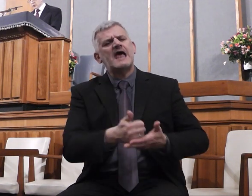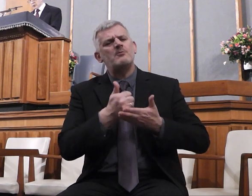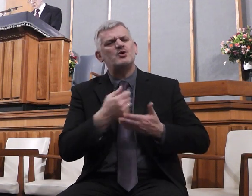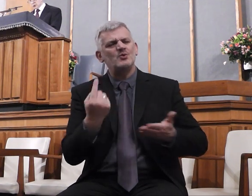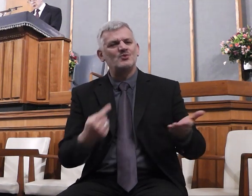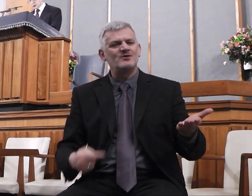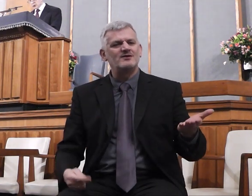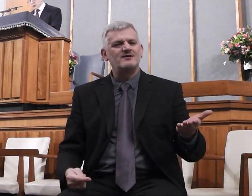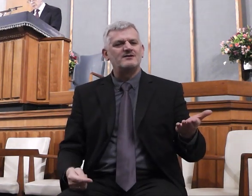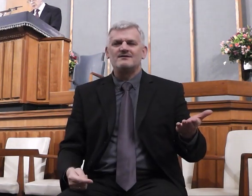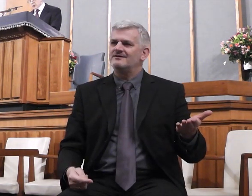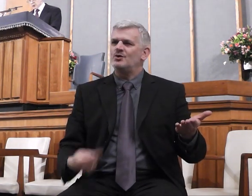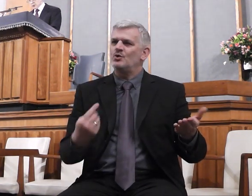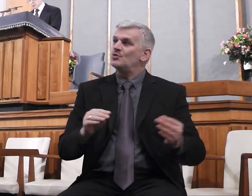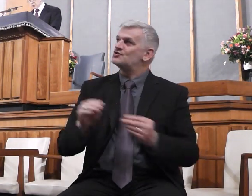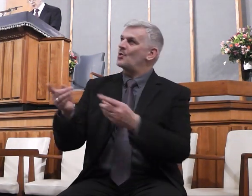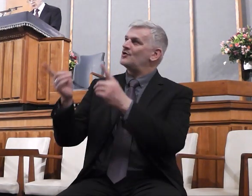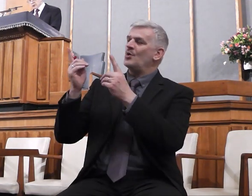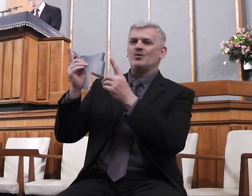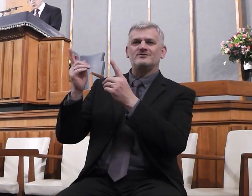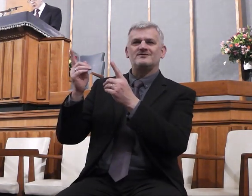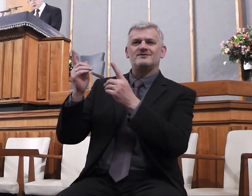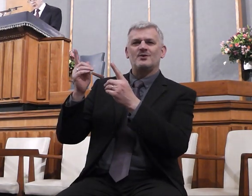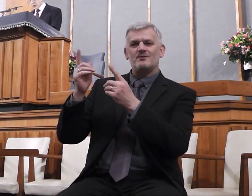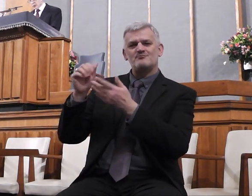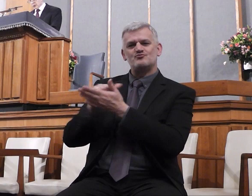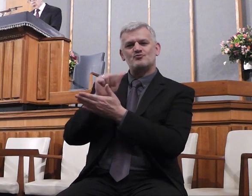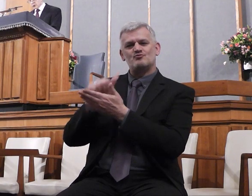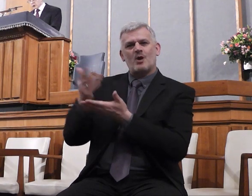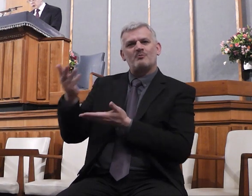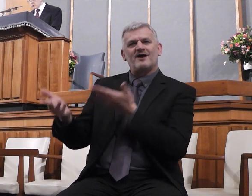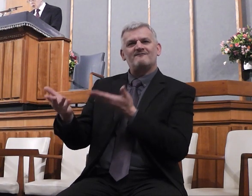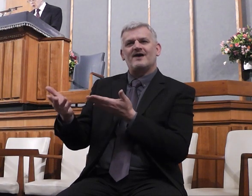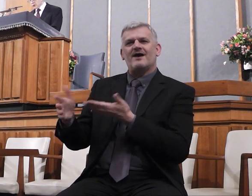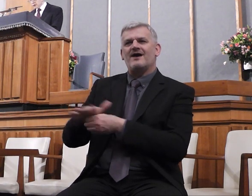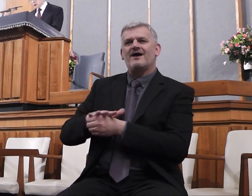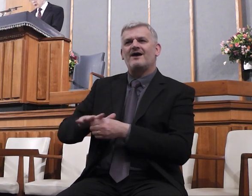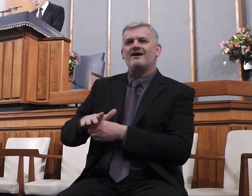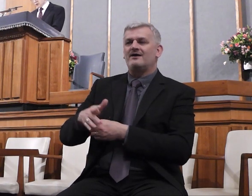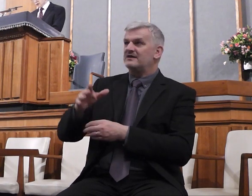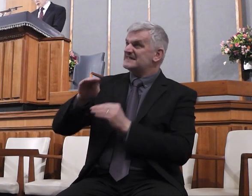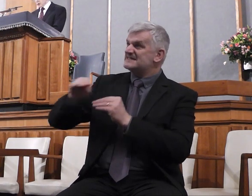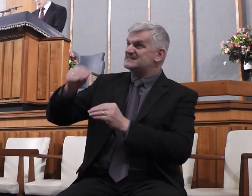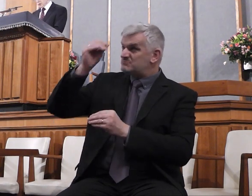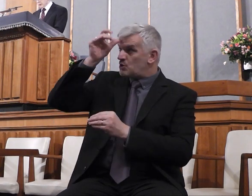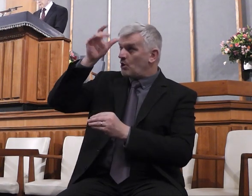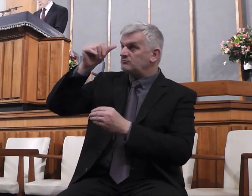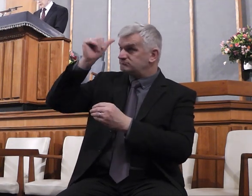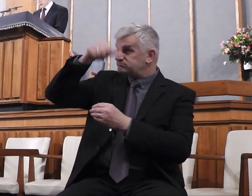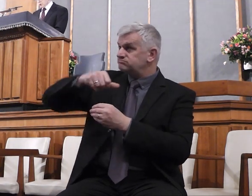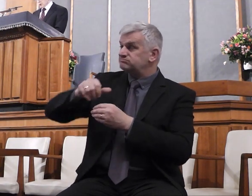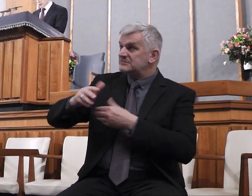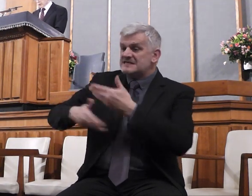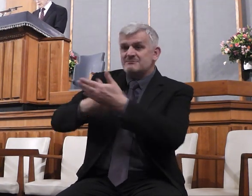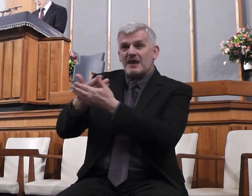him, and taught him, in the path of judgment, and taught him knowledge, and showed to him the way of